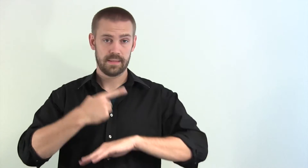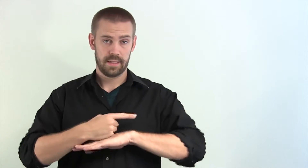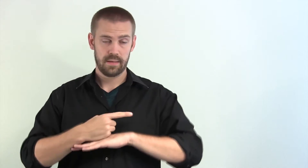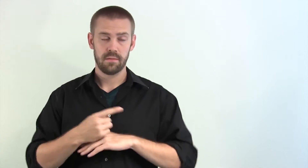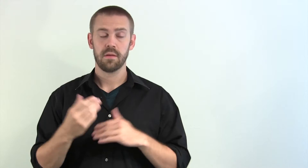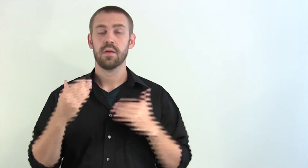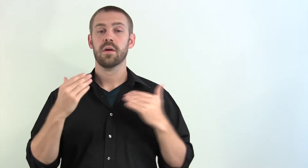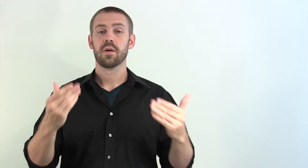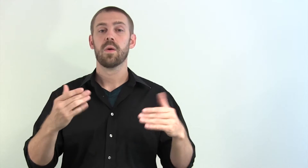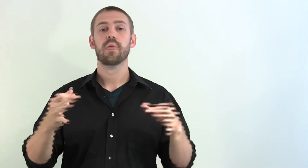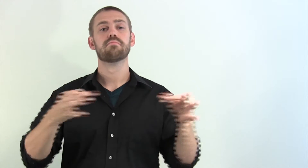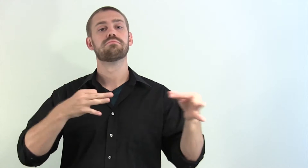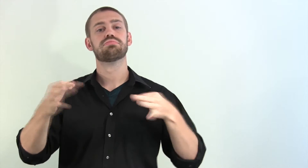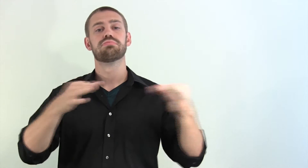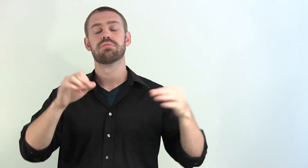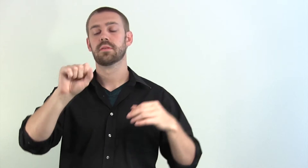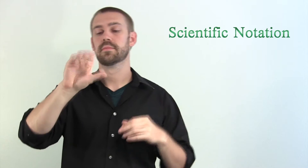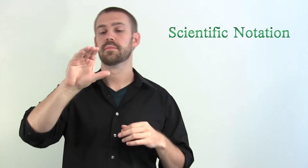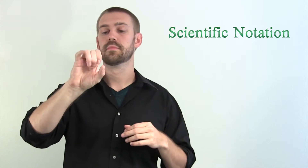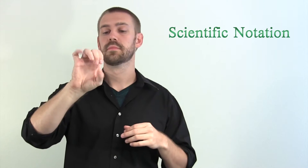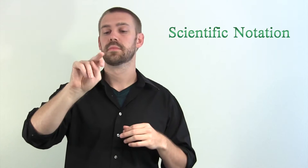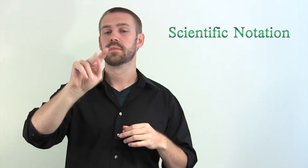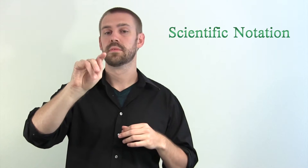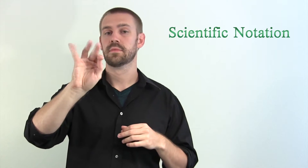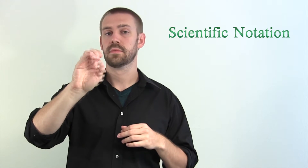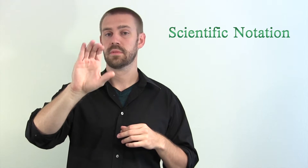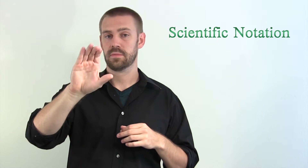On the second day, go ahead and explain about scientific notation.